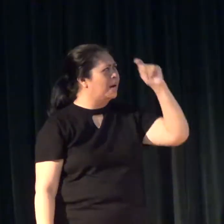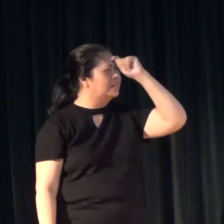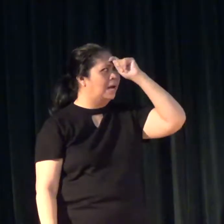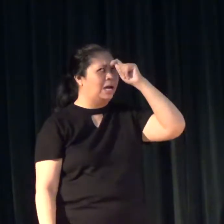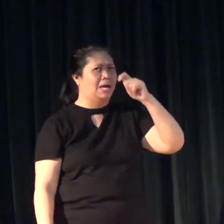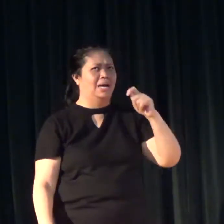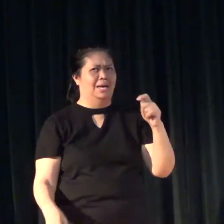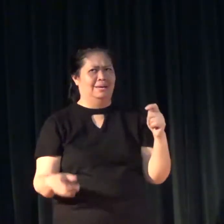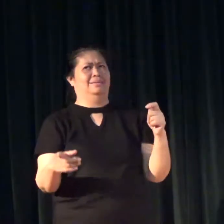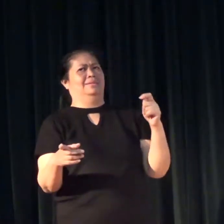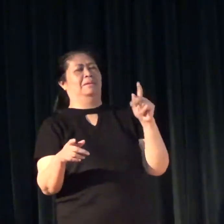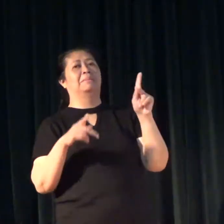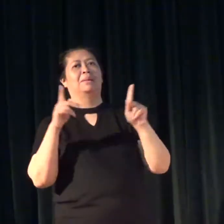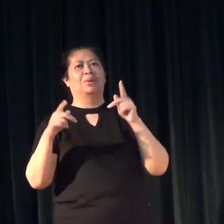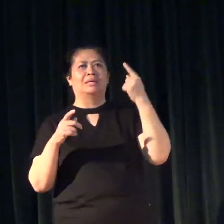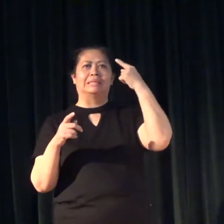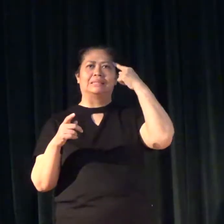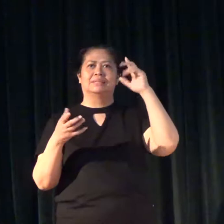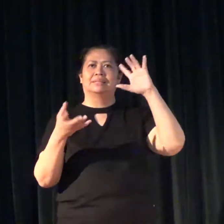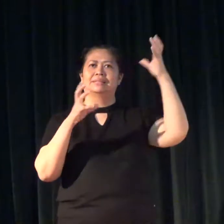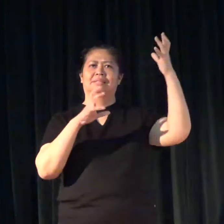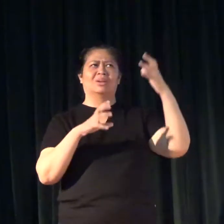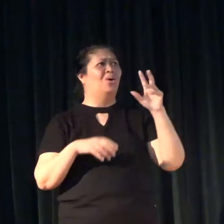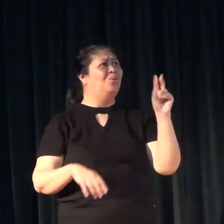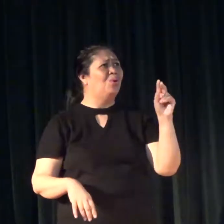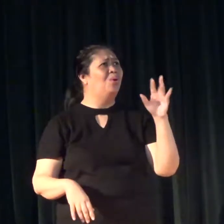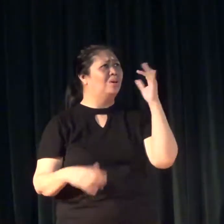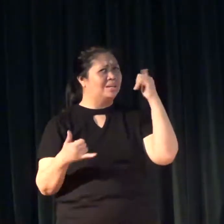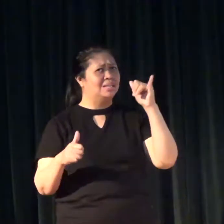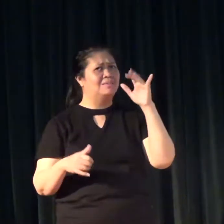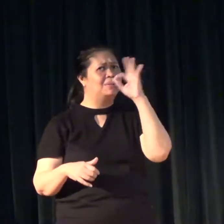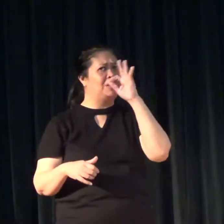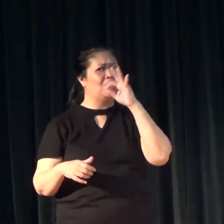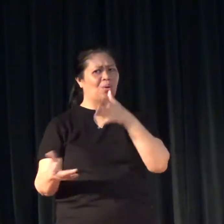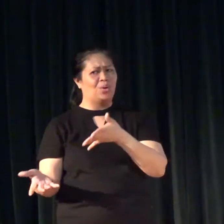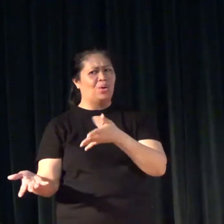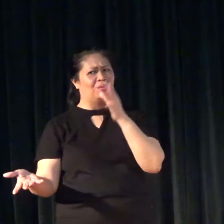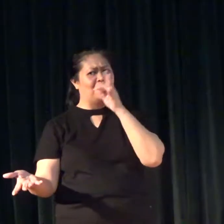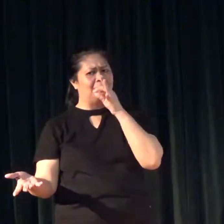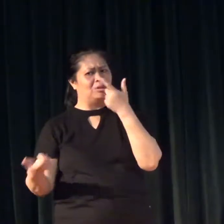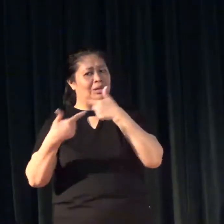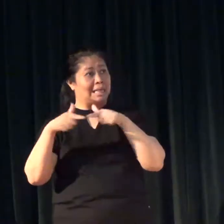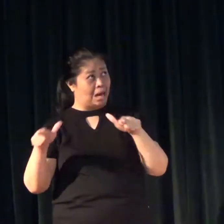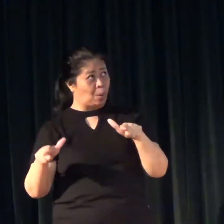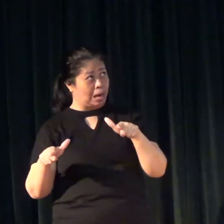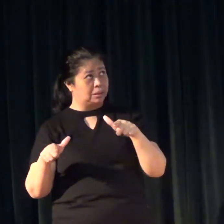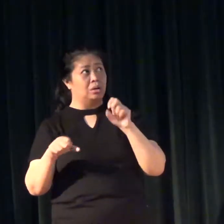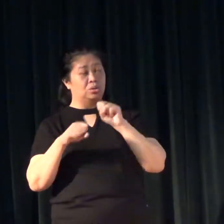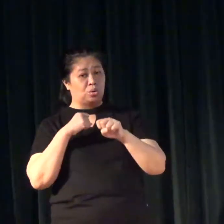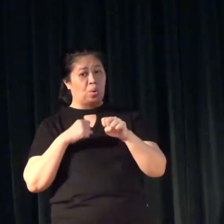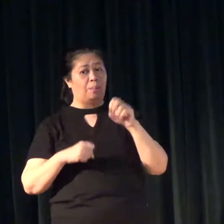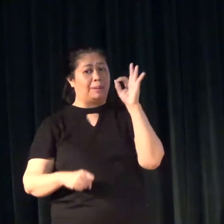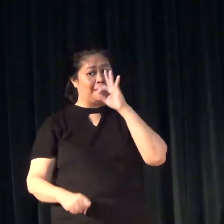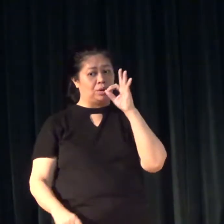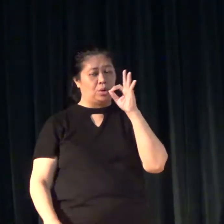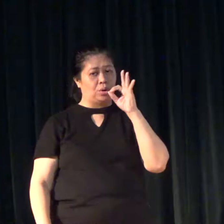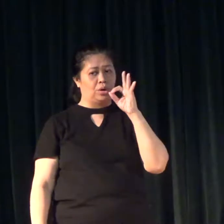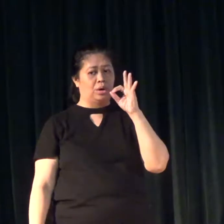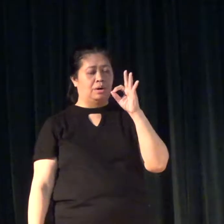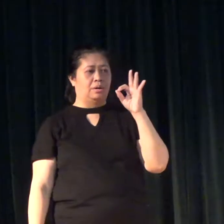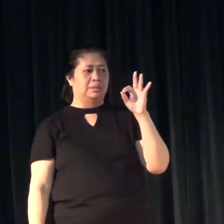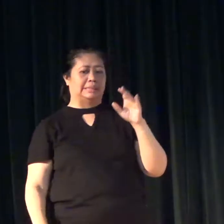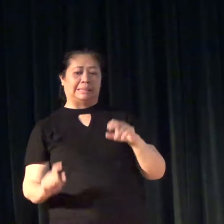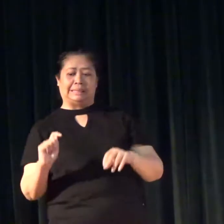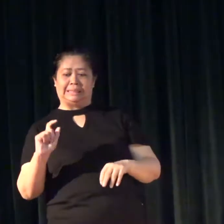What's people are saying, ... ... ... ... ... ... ... ... language na ay kung Filipino ay